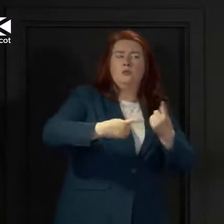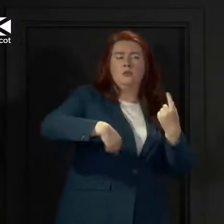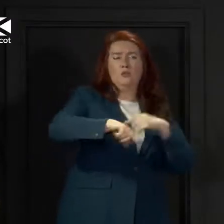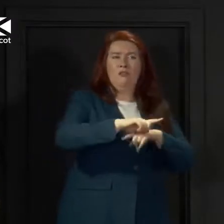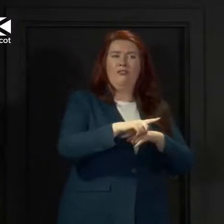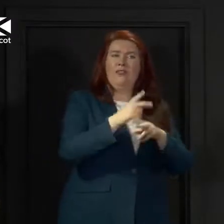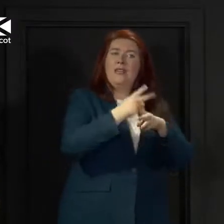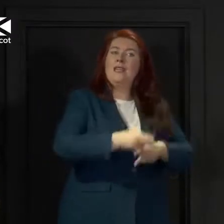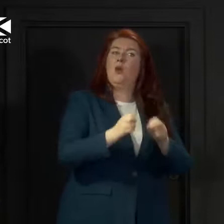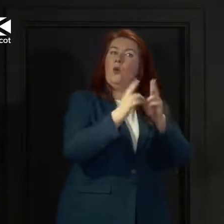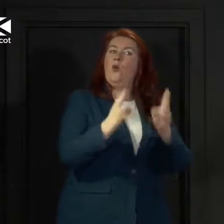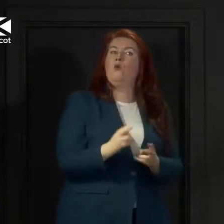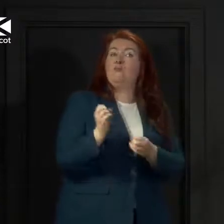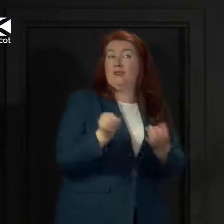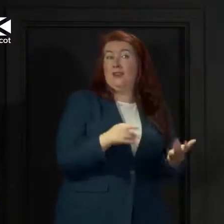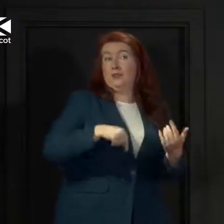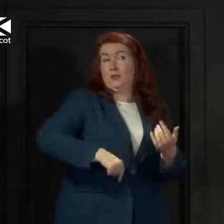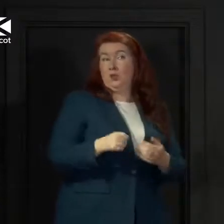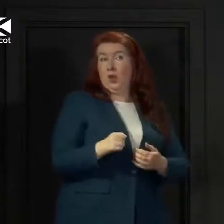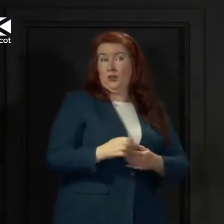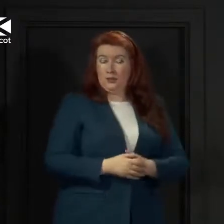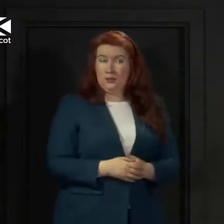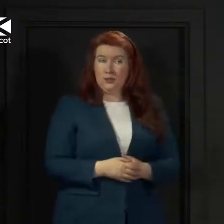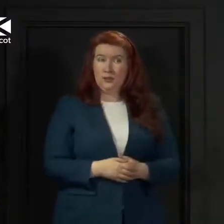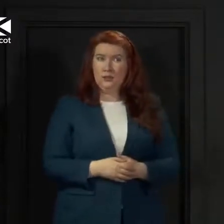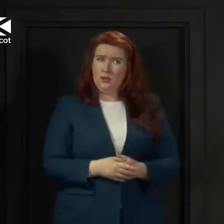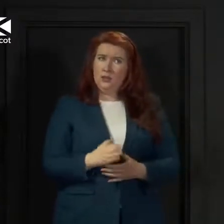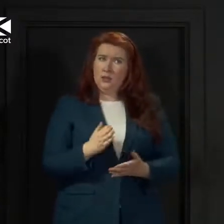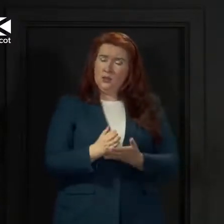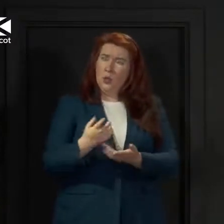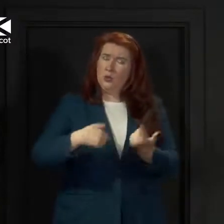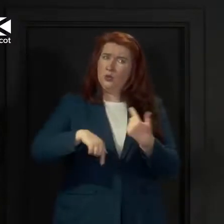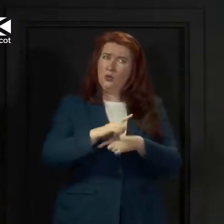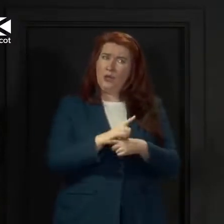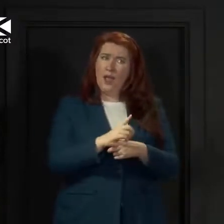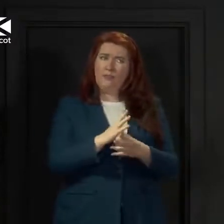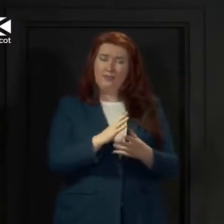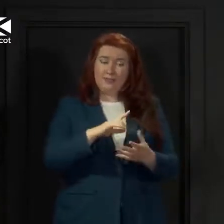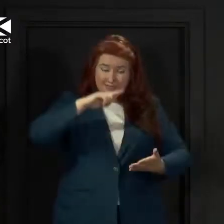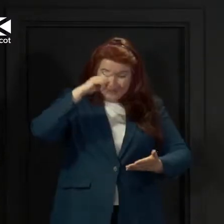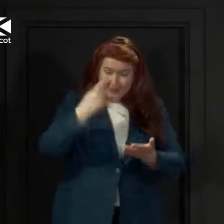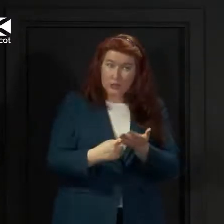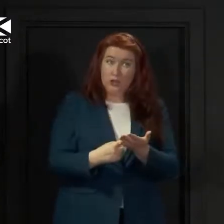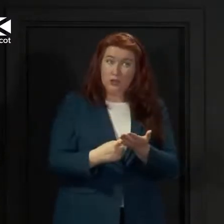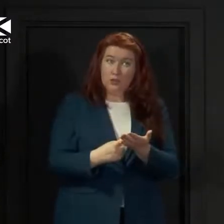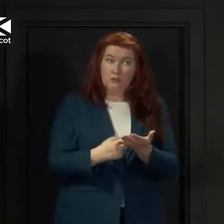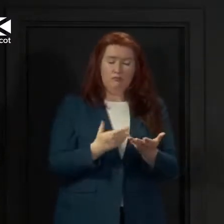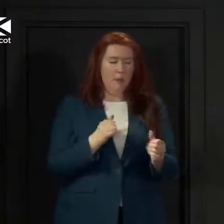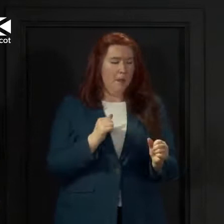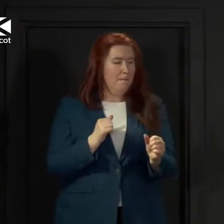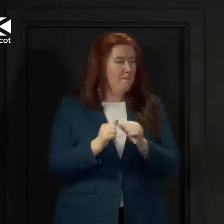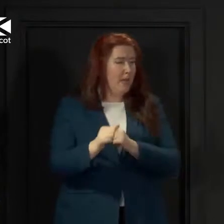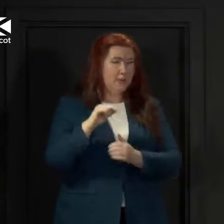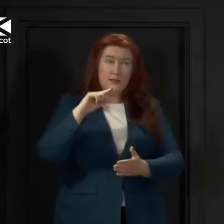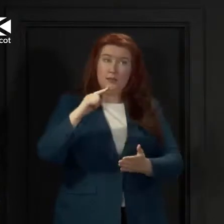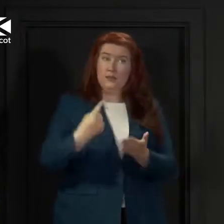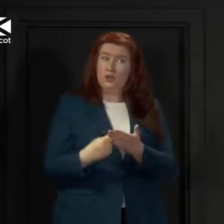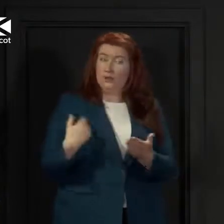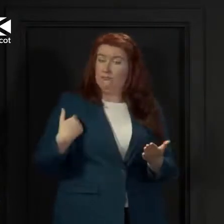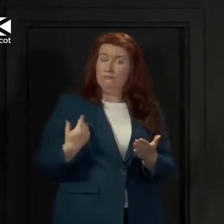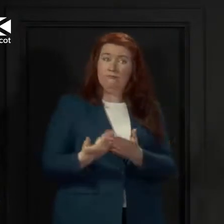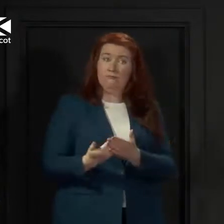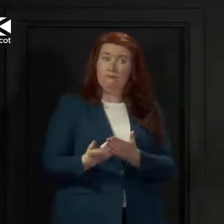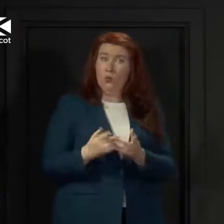care home providers in Scotland. So we have taken those decisions, the best decisions that we